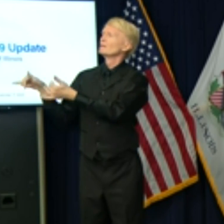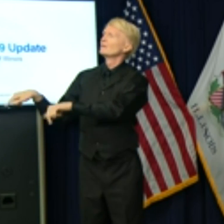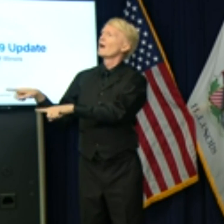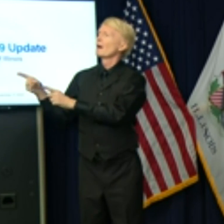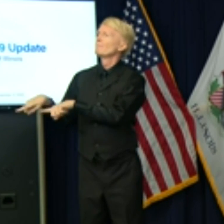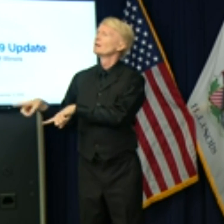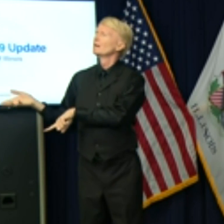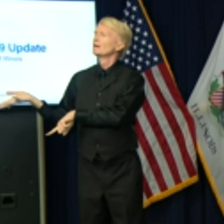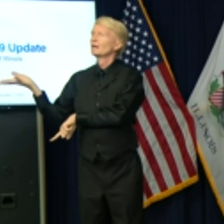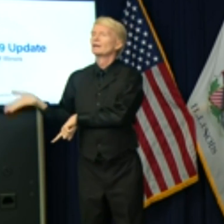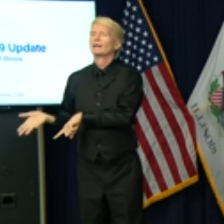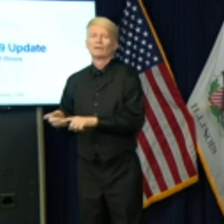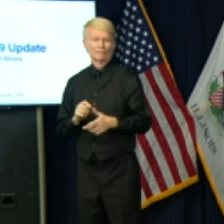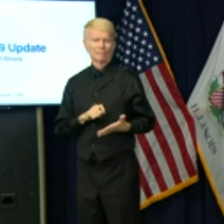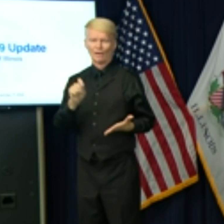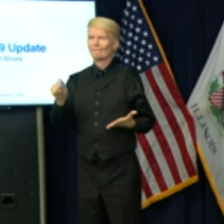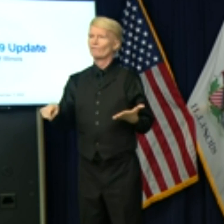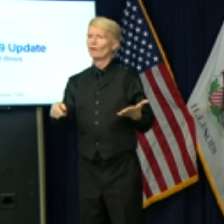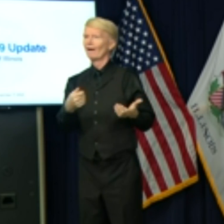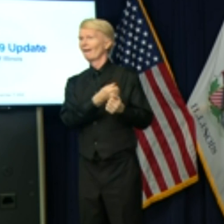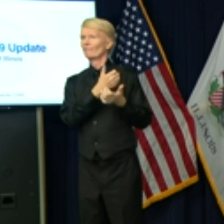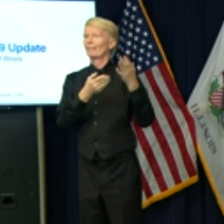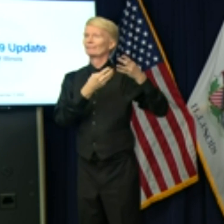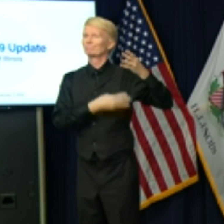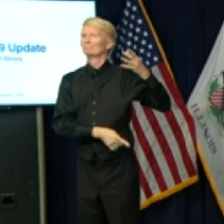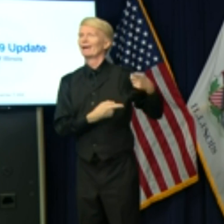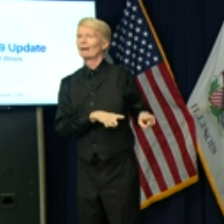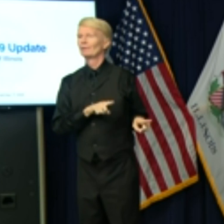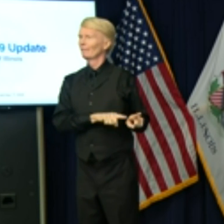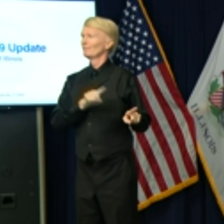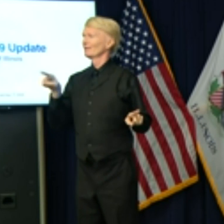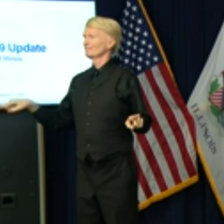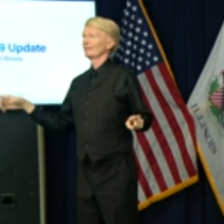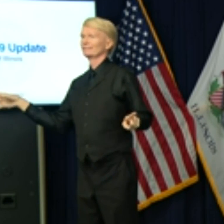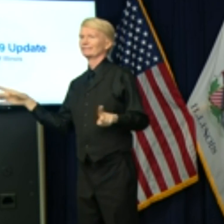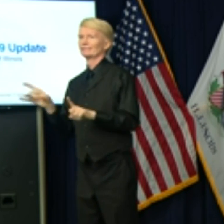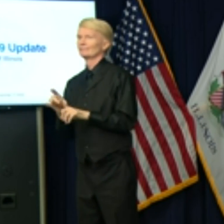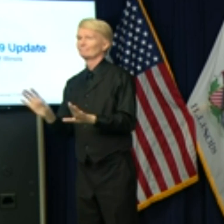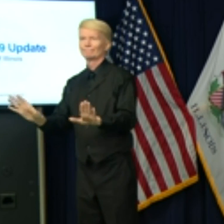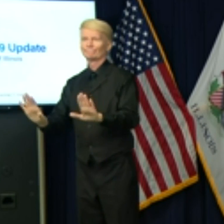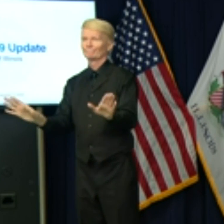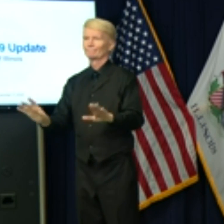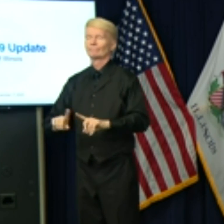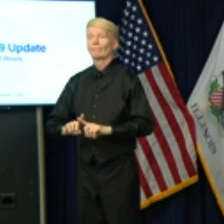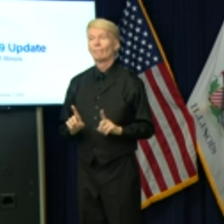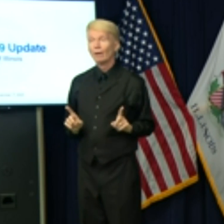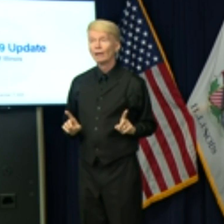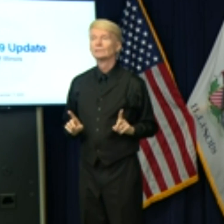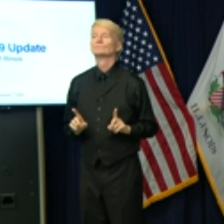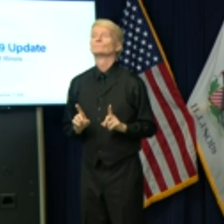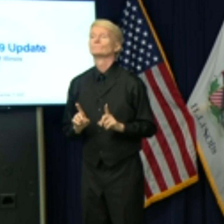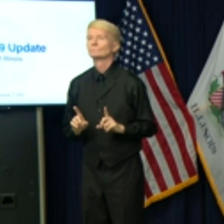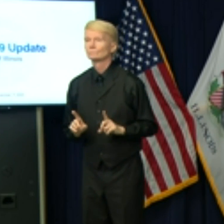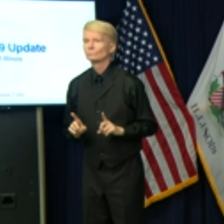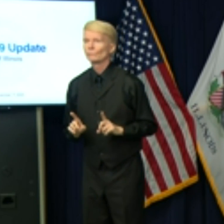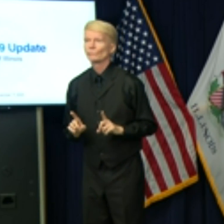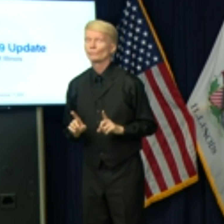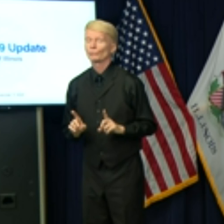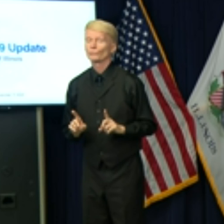everything else occurred after that as a result. But I will say that there's a